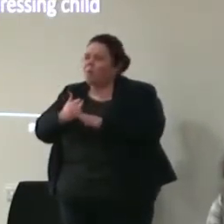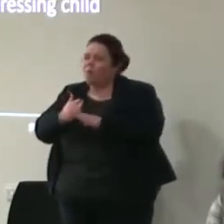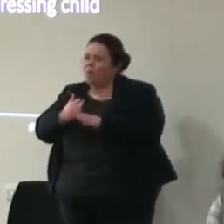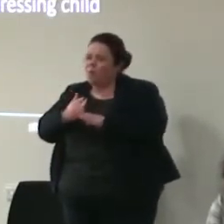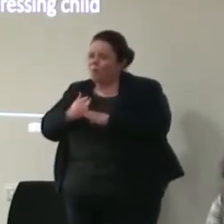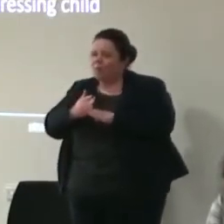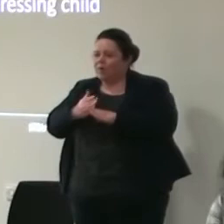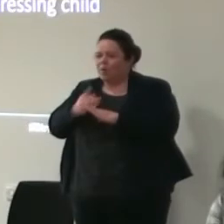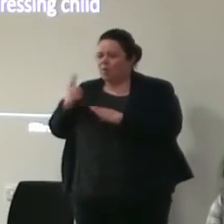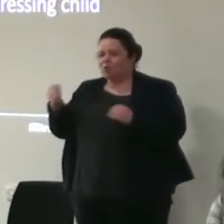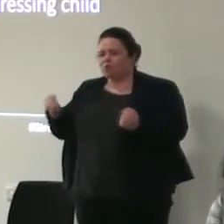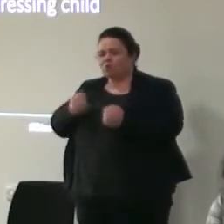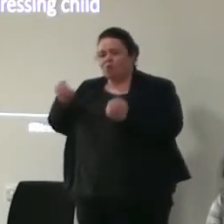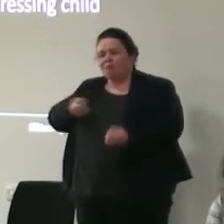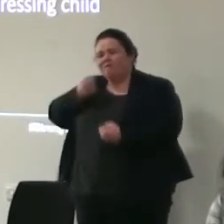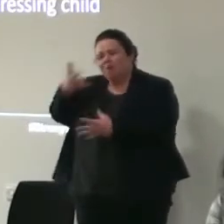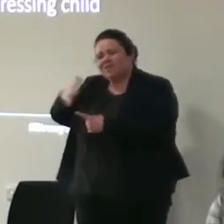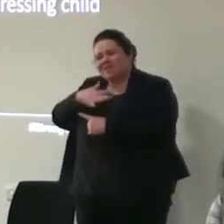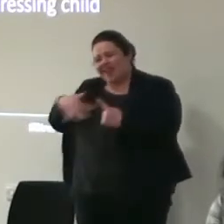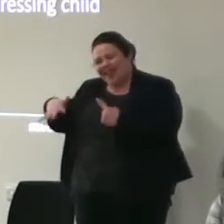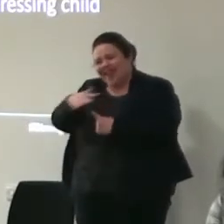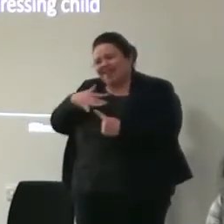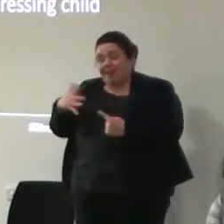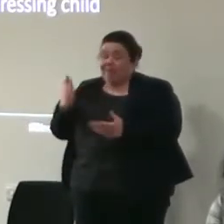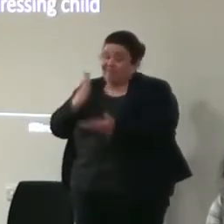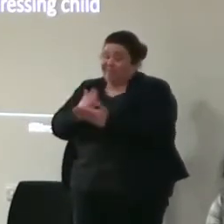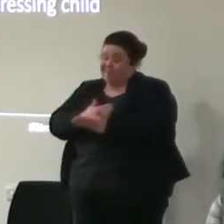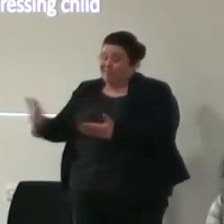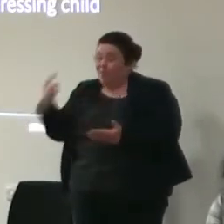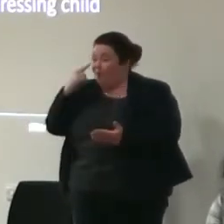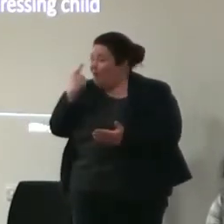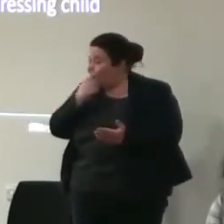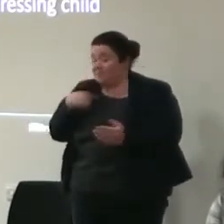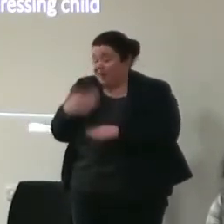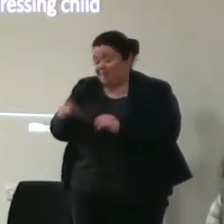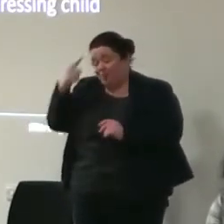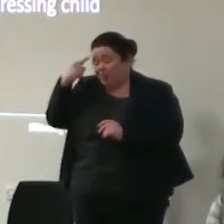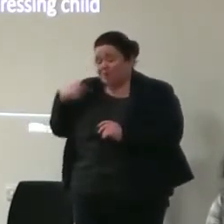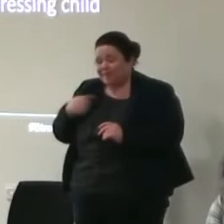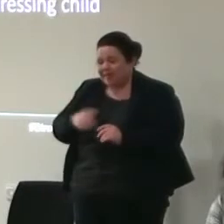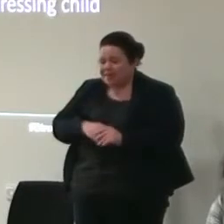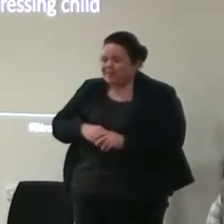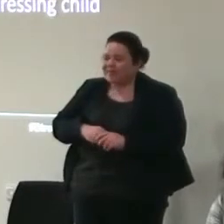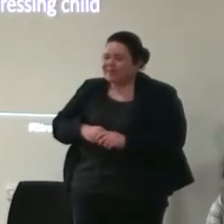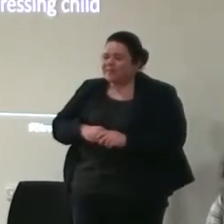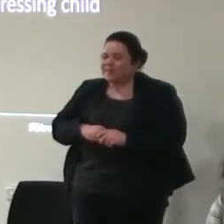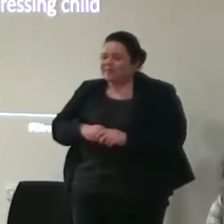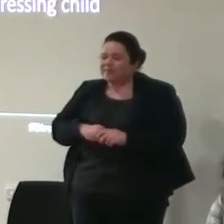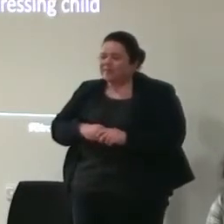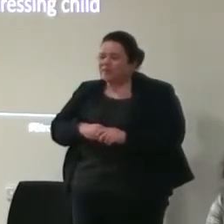particular strong voices area which actually is kind of blindingly obvious but hadn't occurred to me which is that when